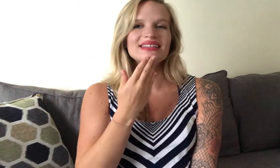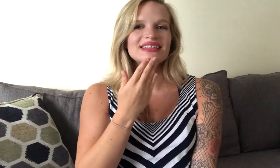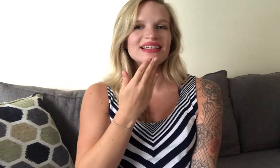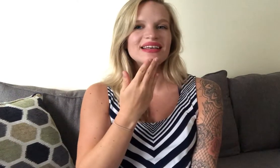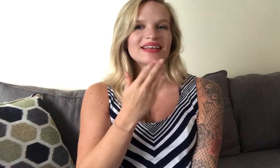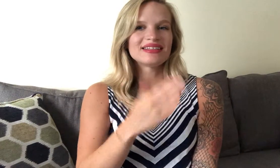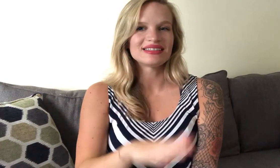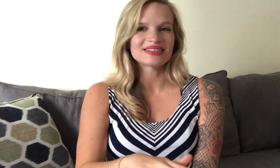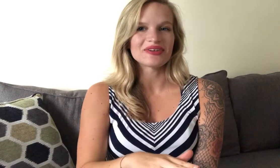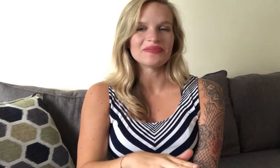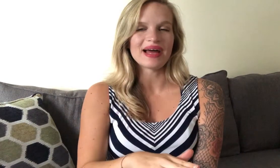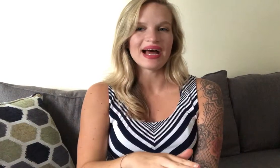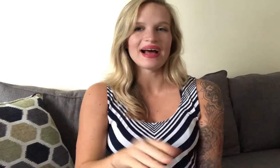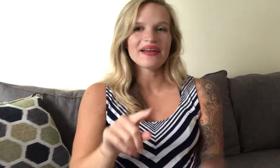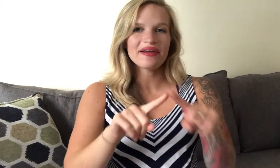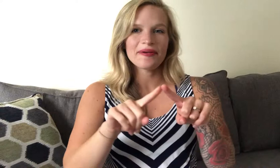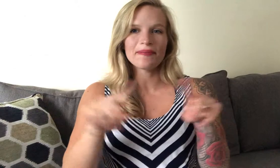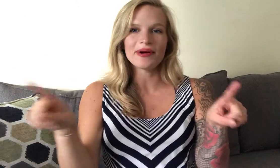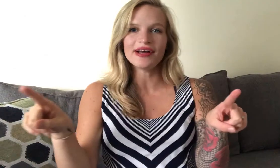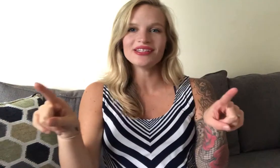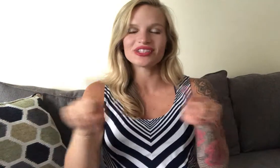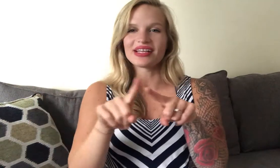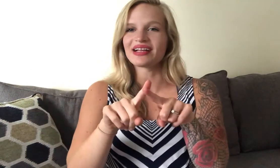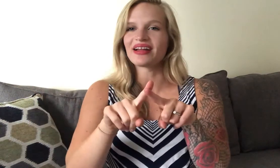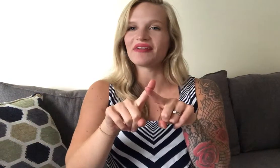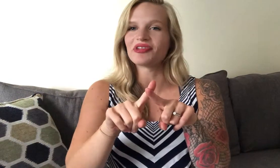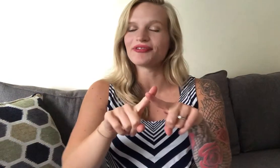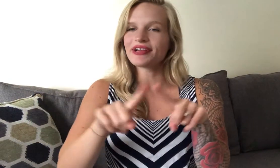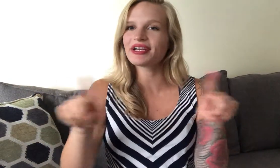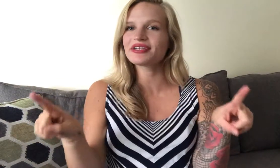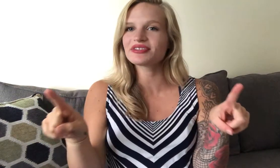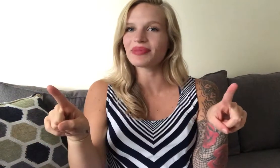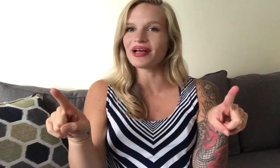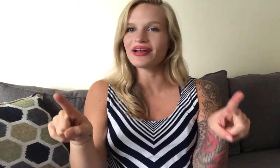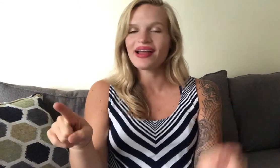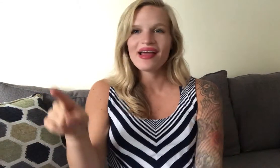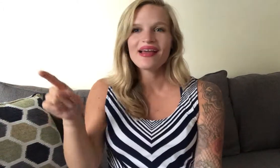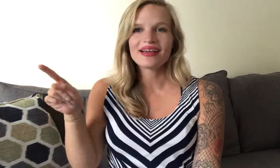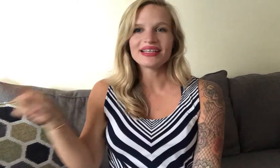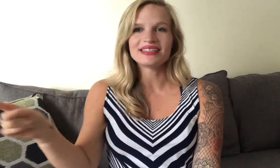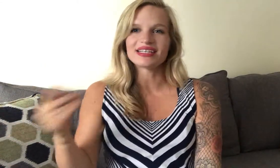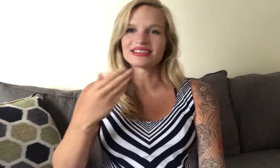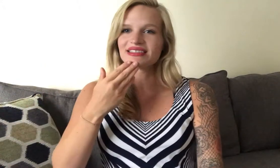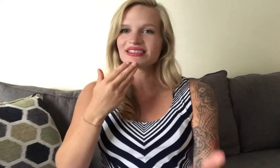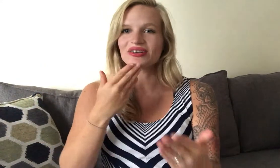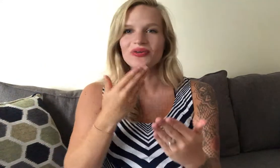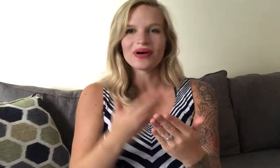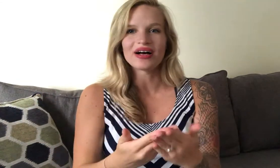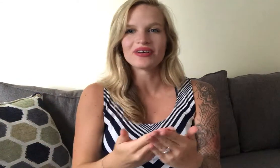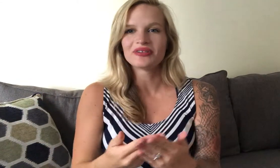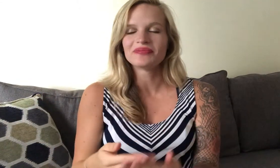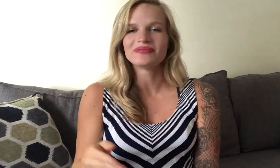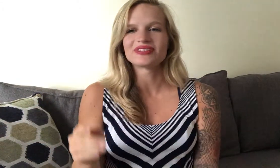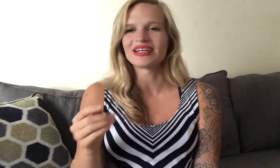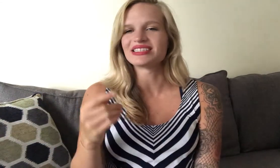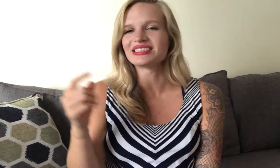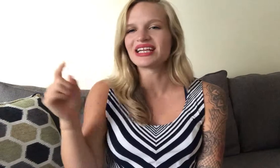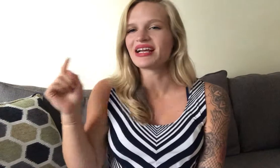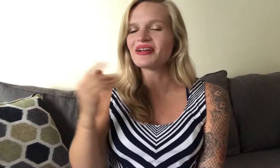he's so bad but draw that line with your fingers but he does it so well so I just signed